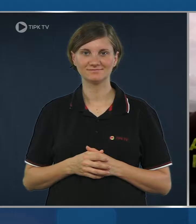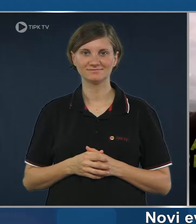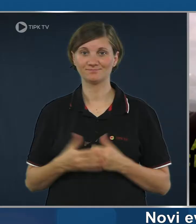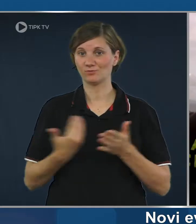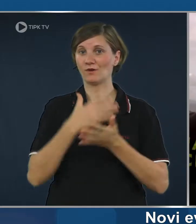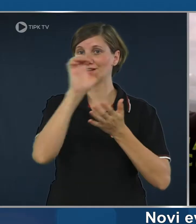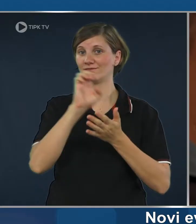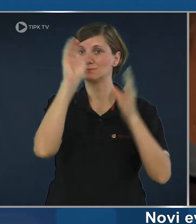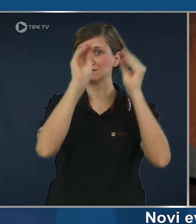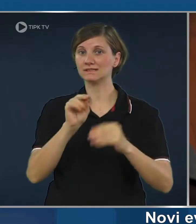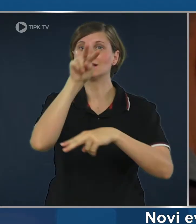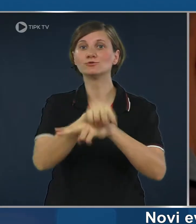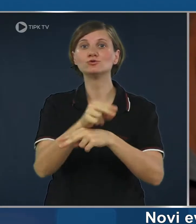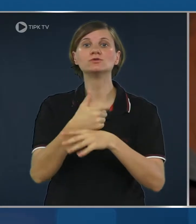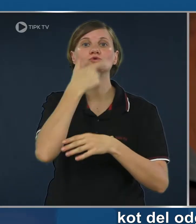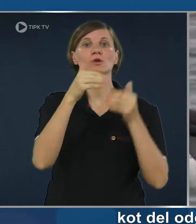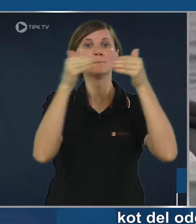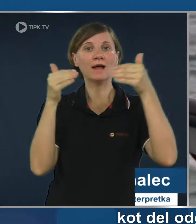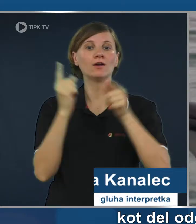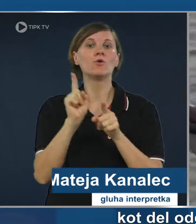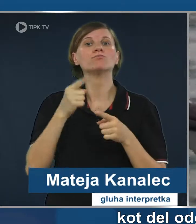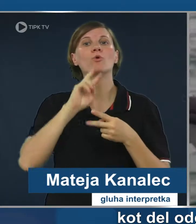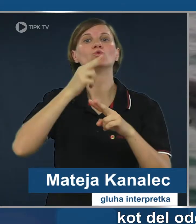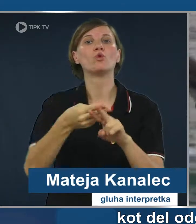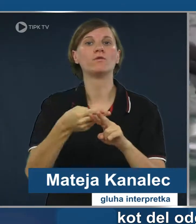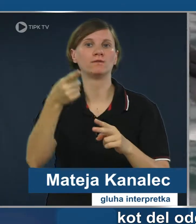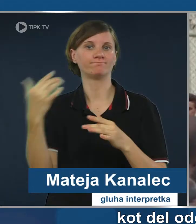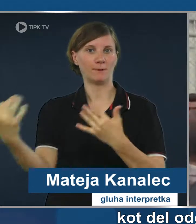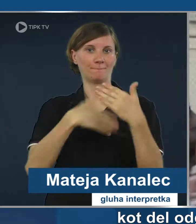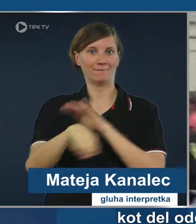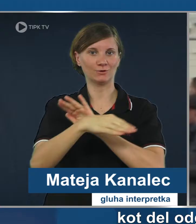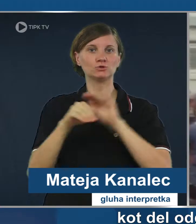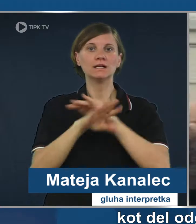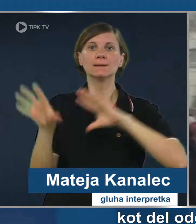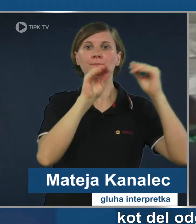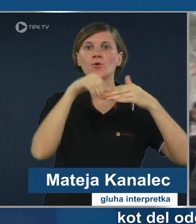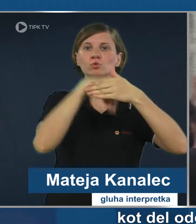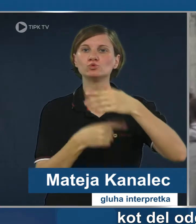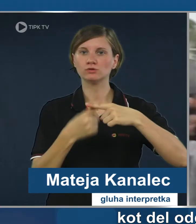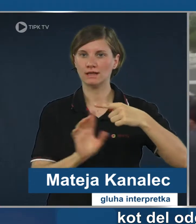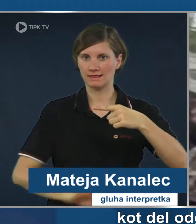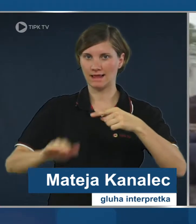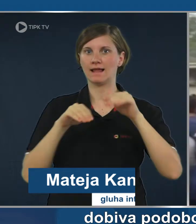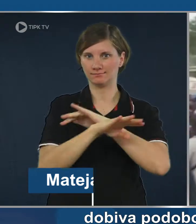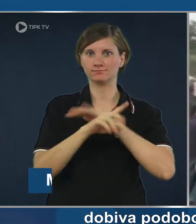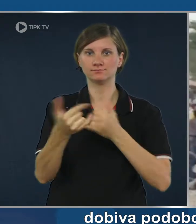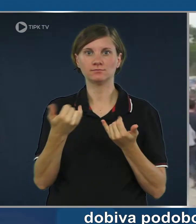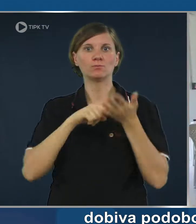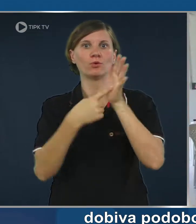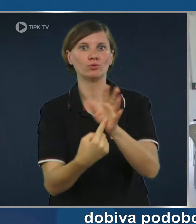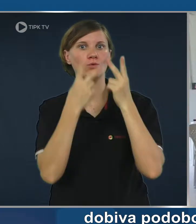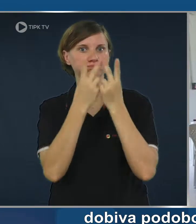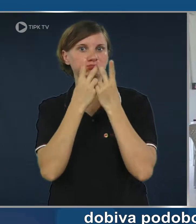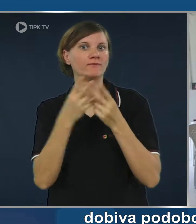Europe's new external border control system, part of its response to the influx of refugees and migrants on its southern flank, is taking